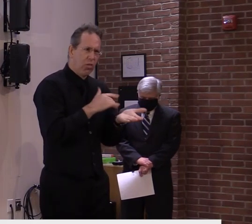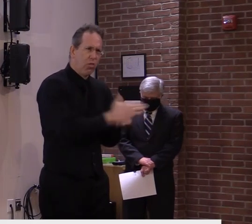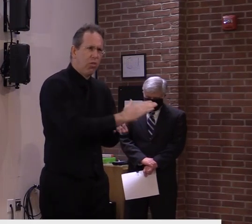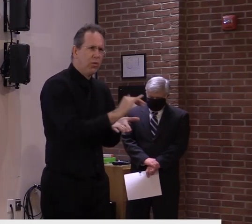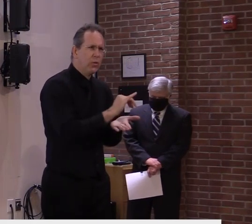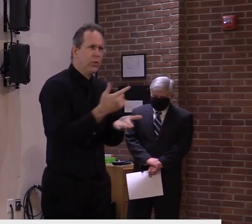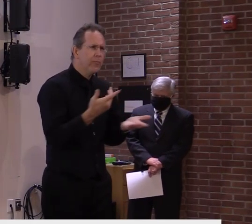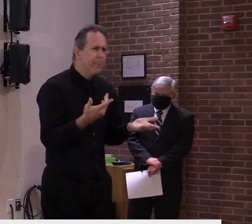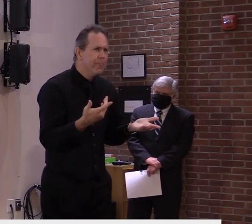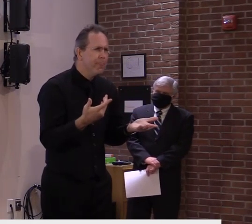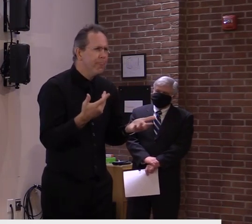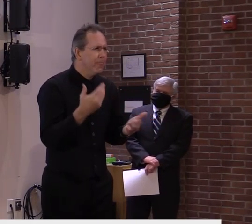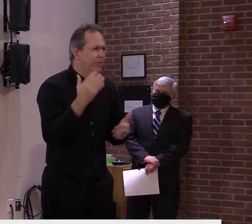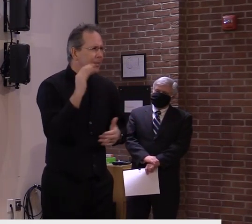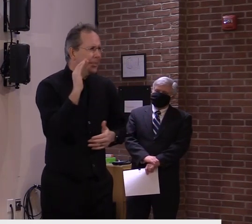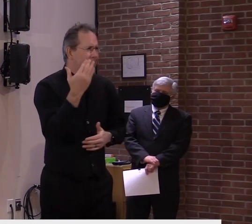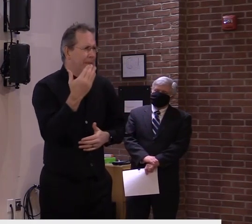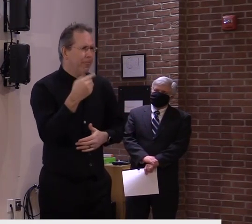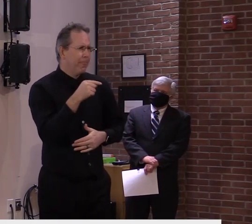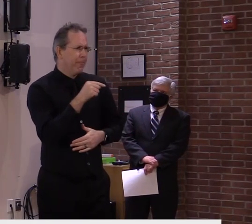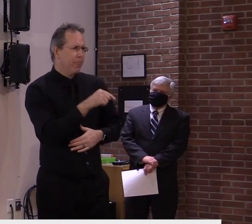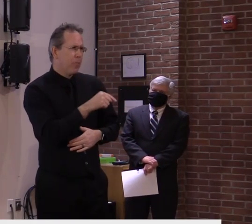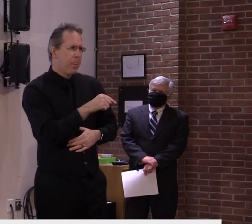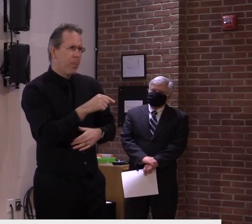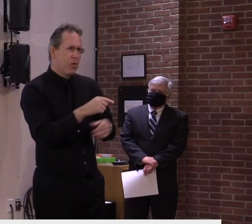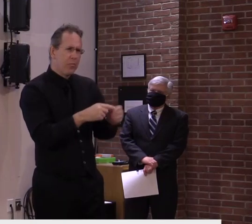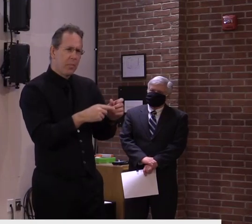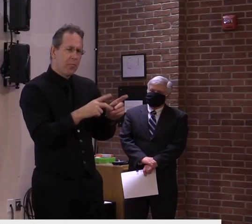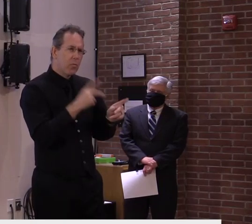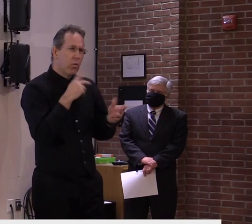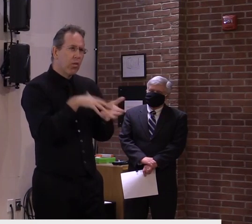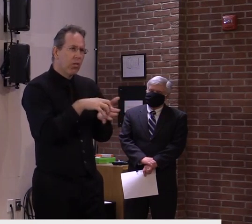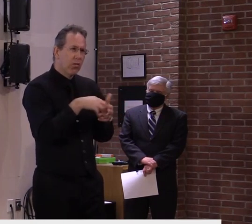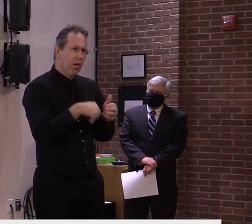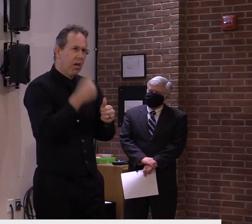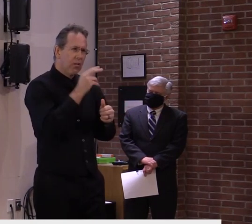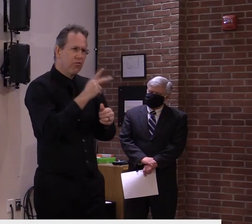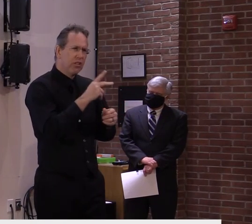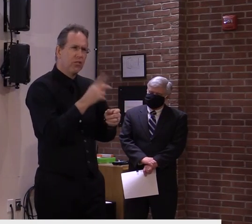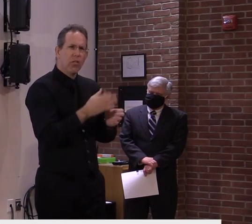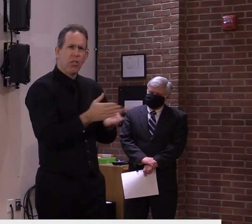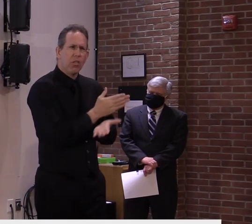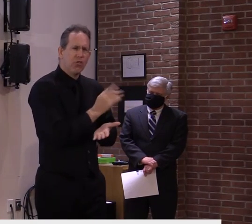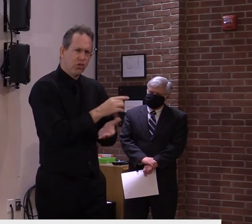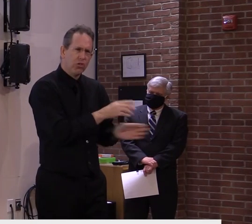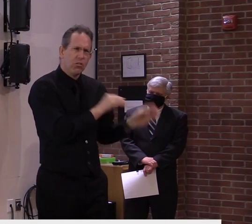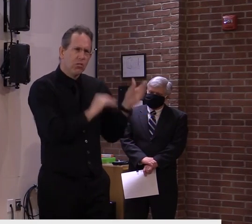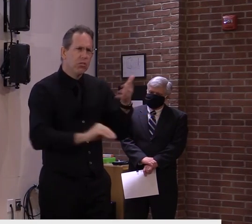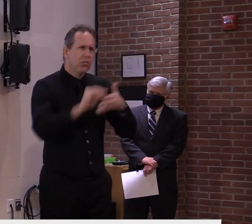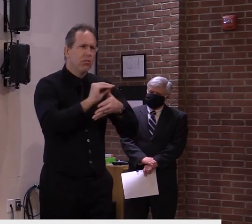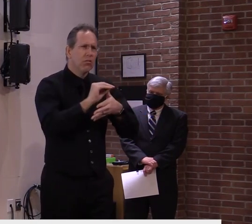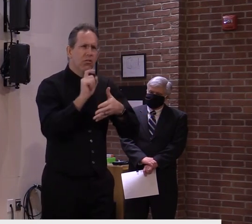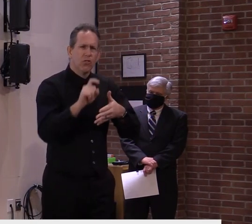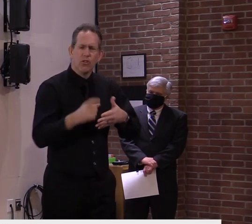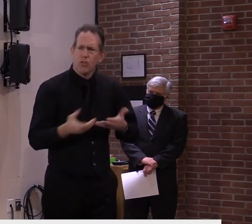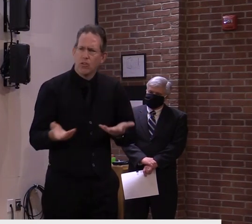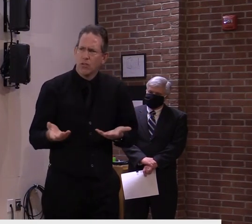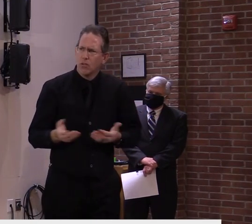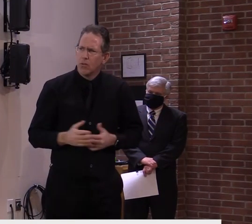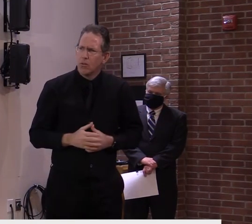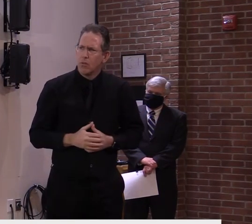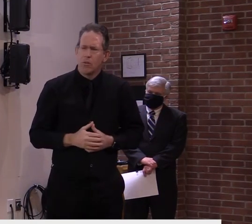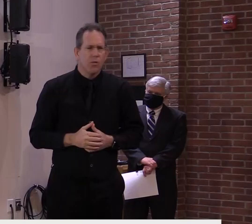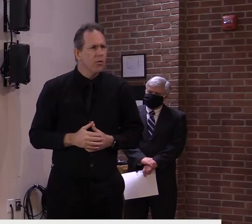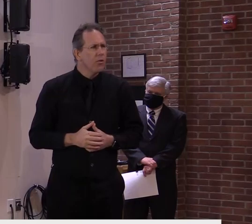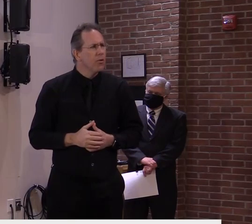who don't have a comorbidity, so why not push the comorbidity people or the really unhealthy people up that were